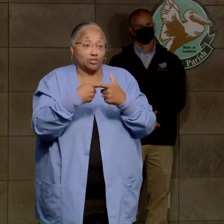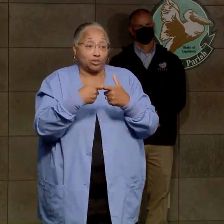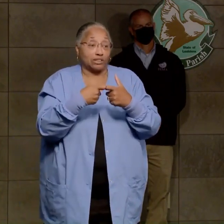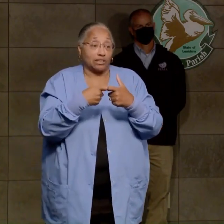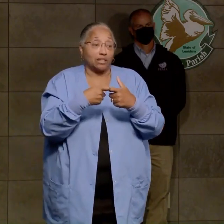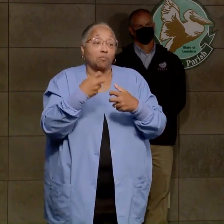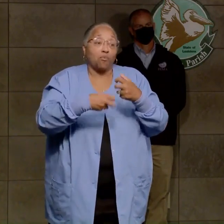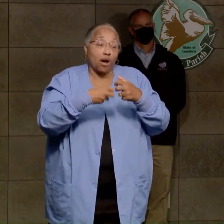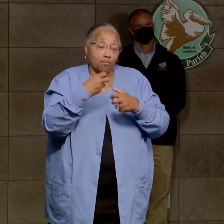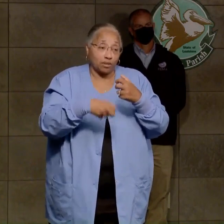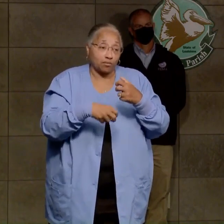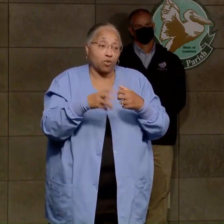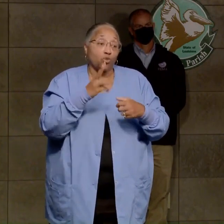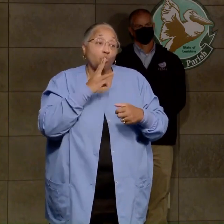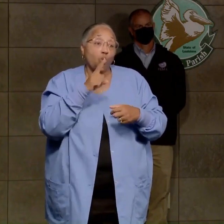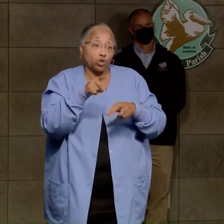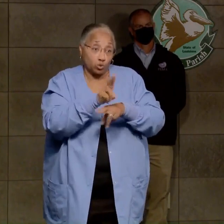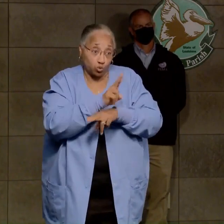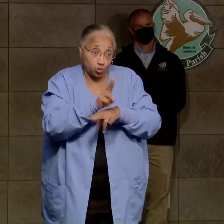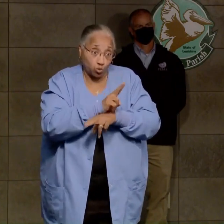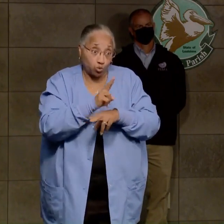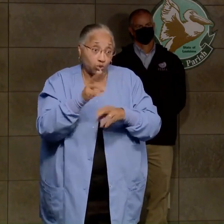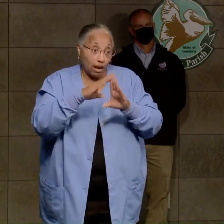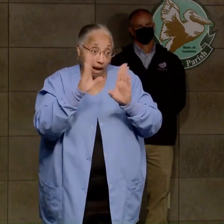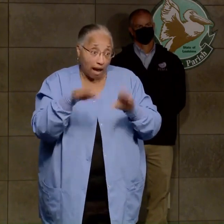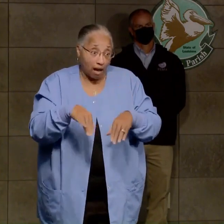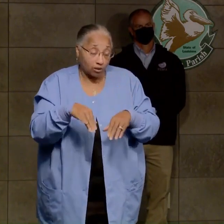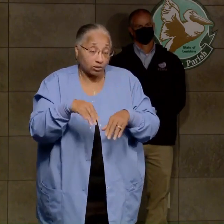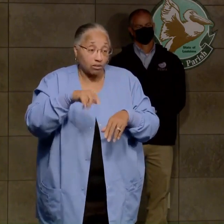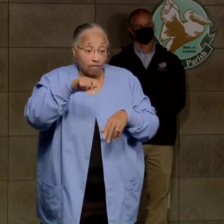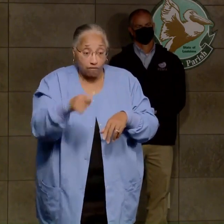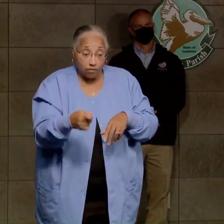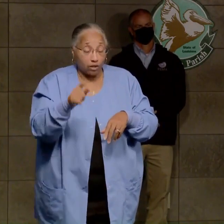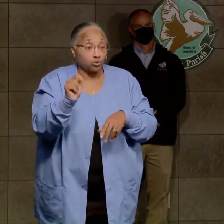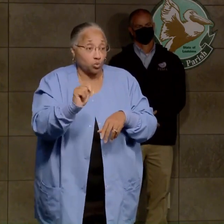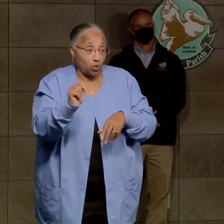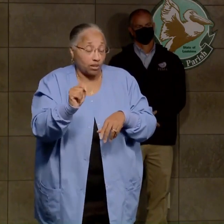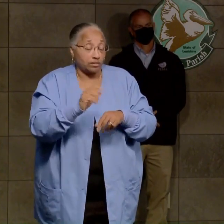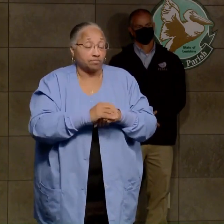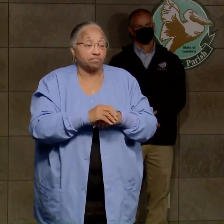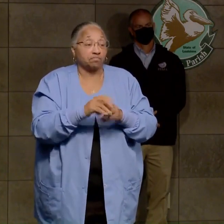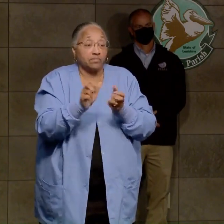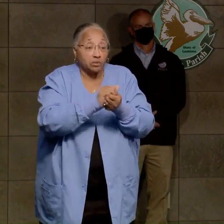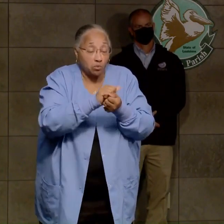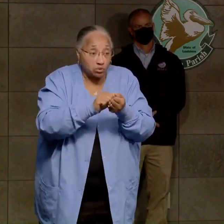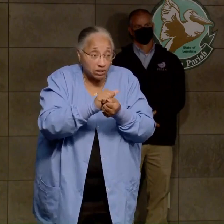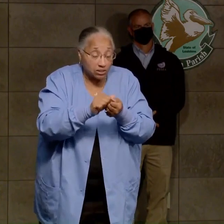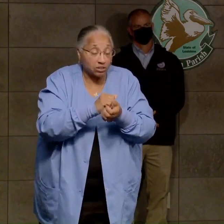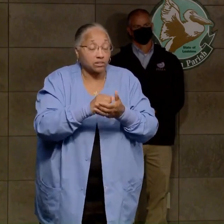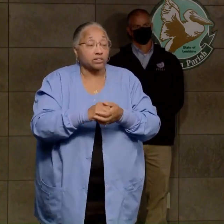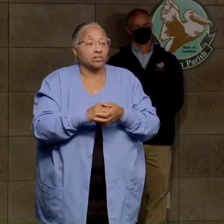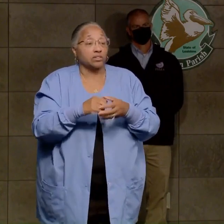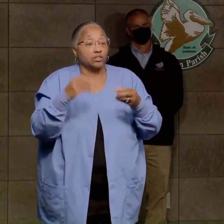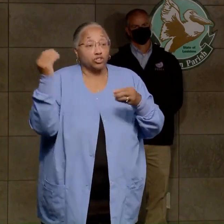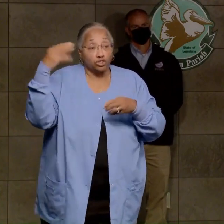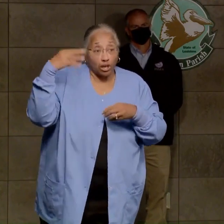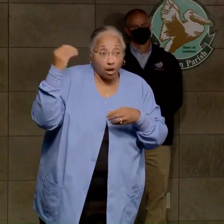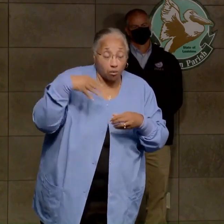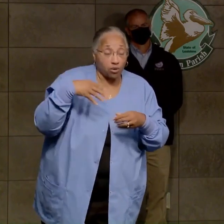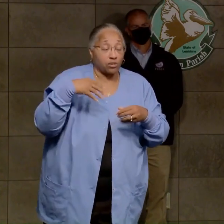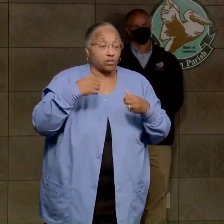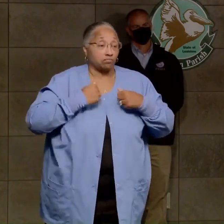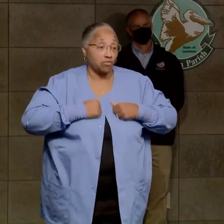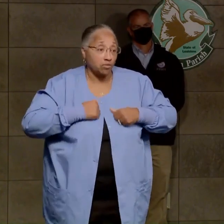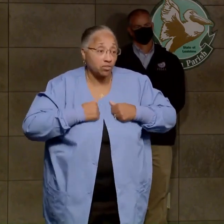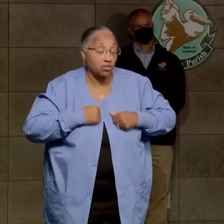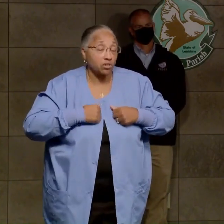Again, the water that you use in your house when you flush your toilet, when you do your dishes, take a shower, do your laundry, needs